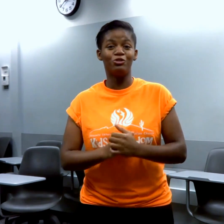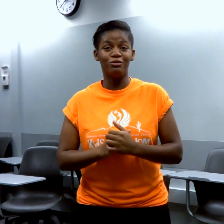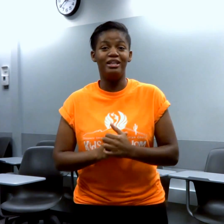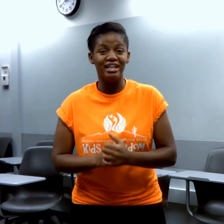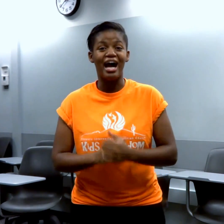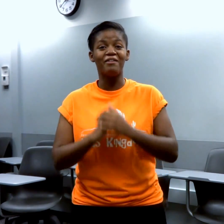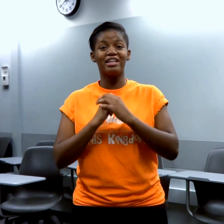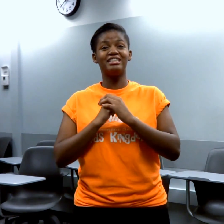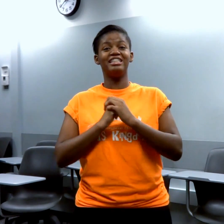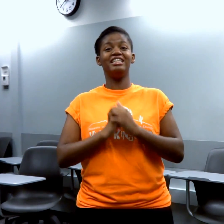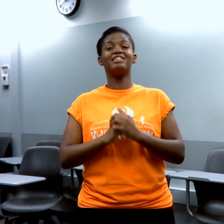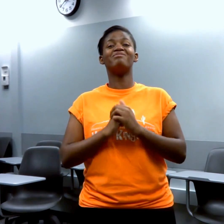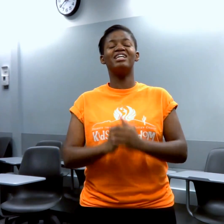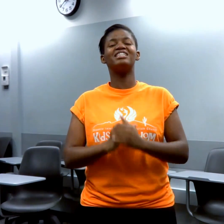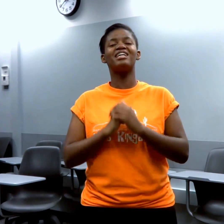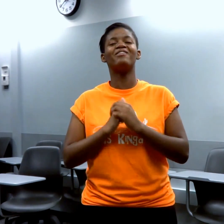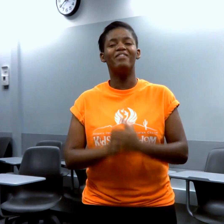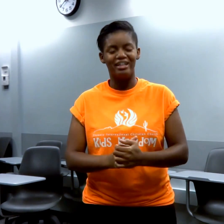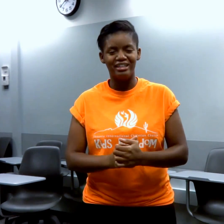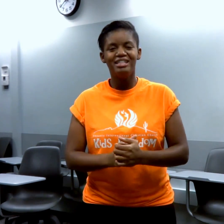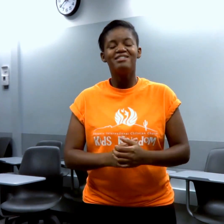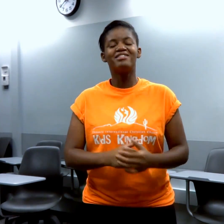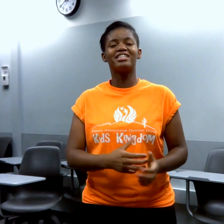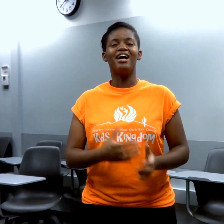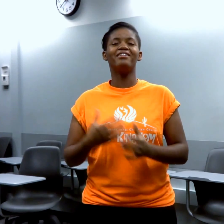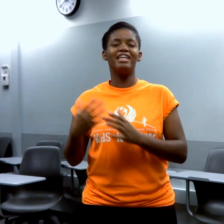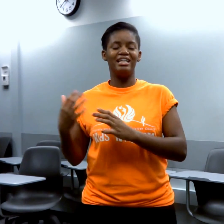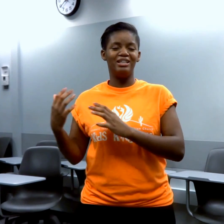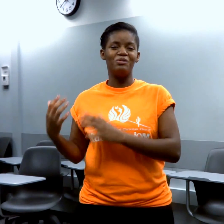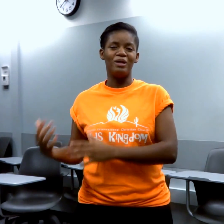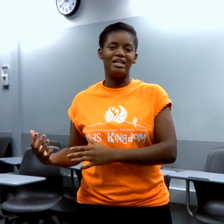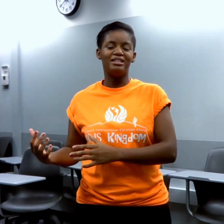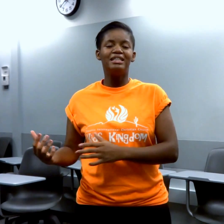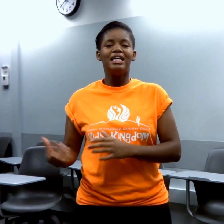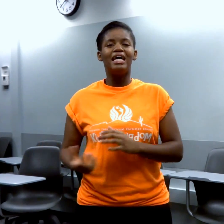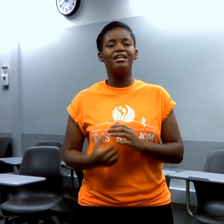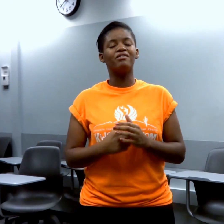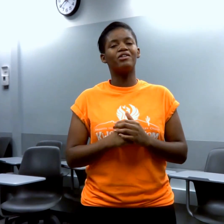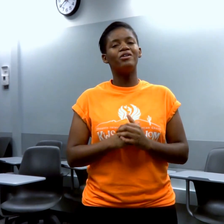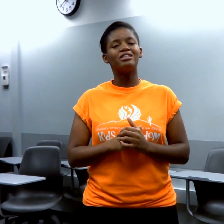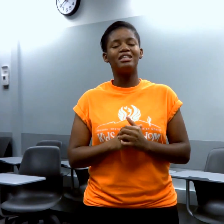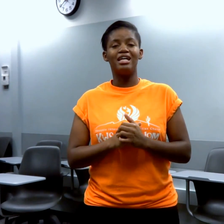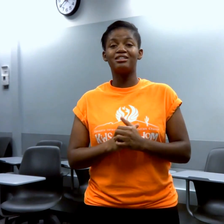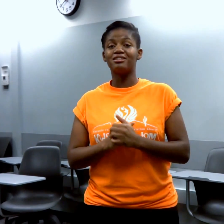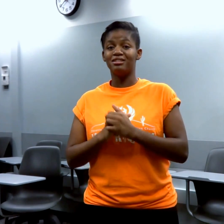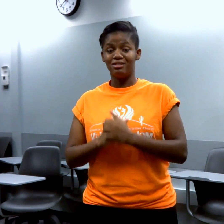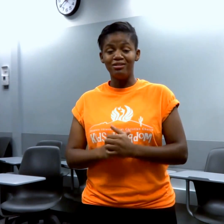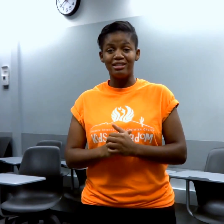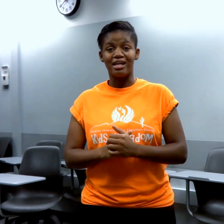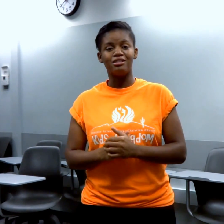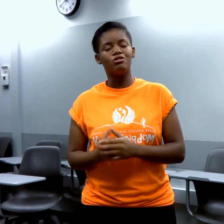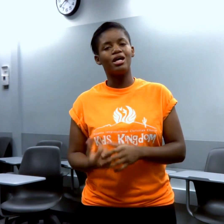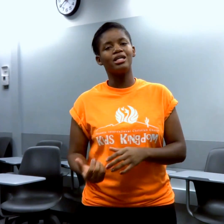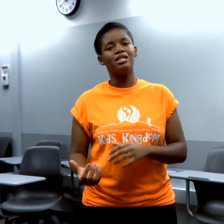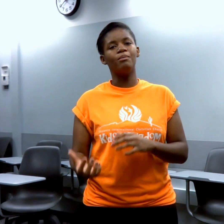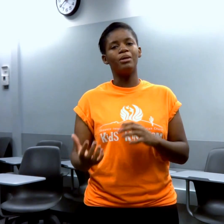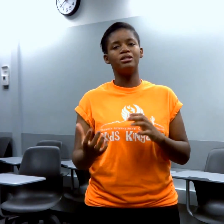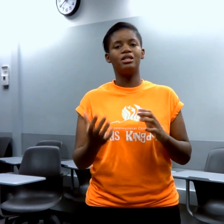for me. I would like to eat as much as I want without gaining weight. And, of course, the answer to doing that is you've got to eat abundant,